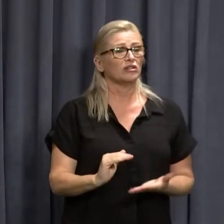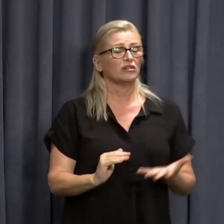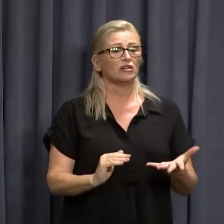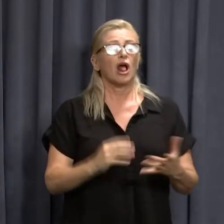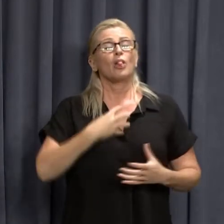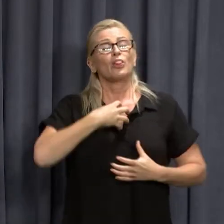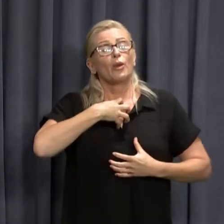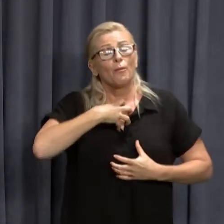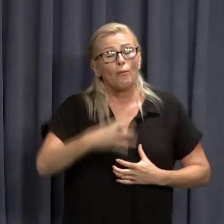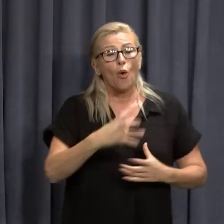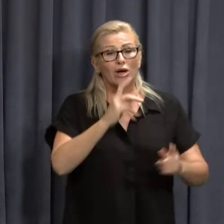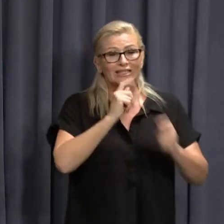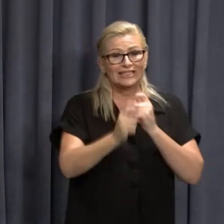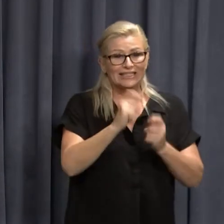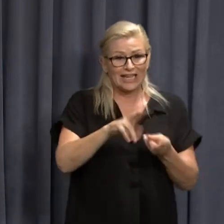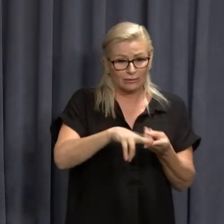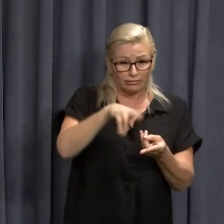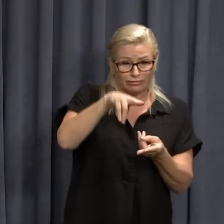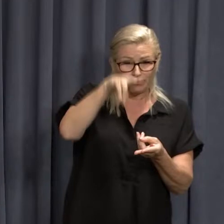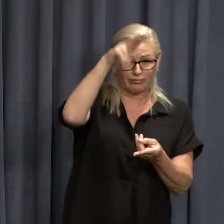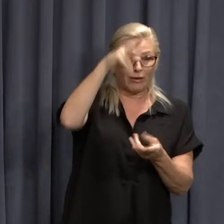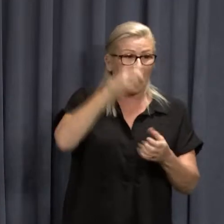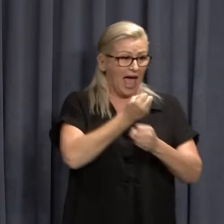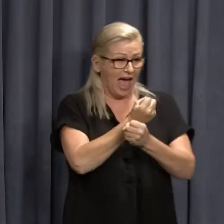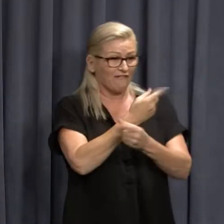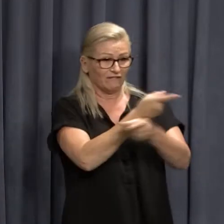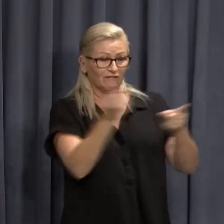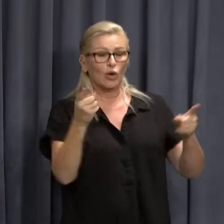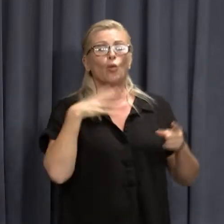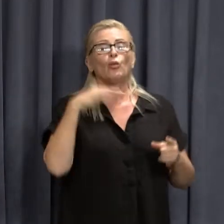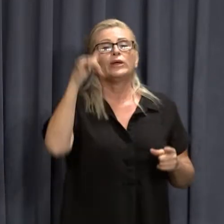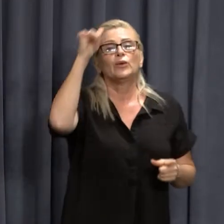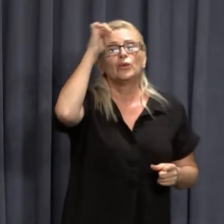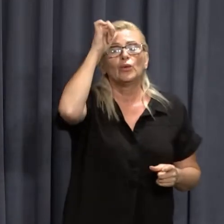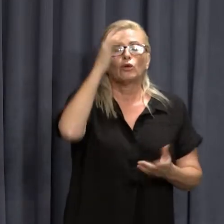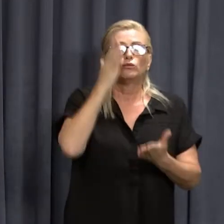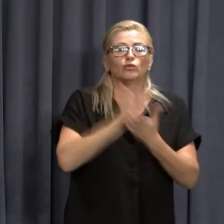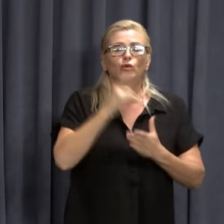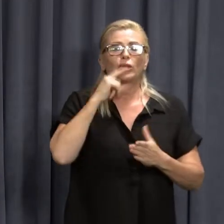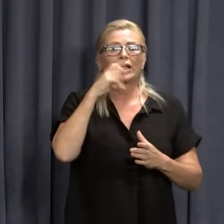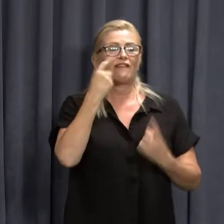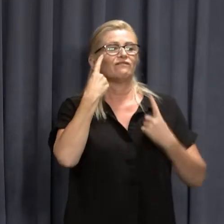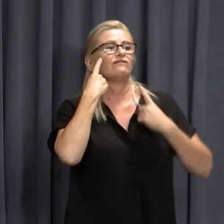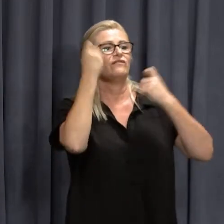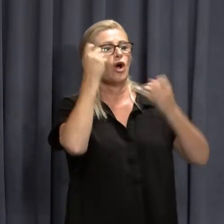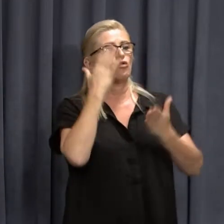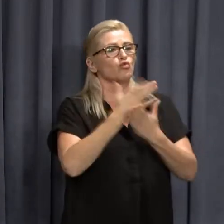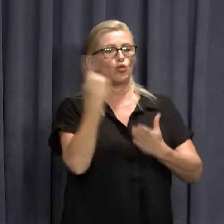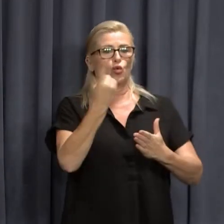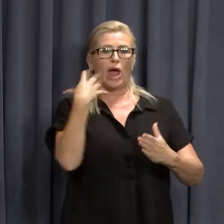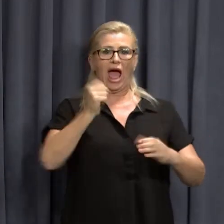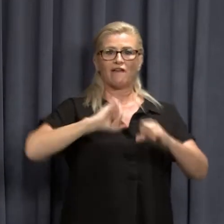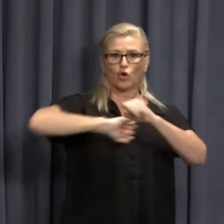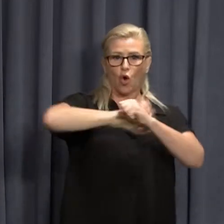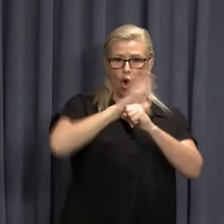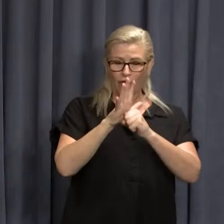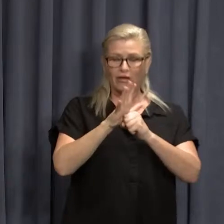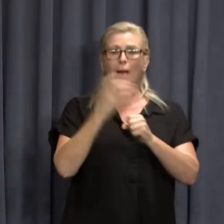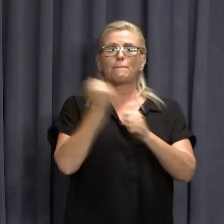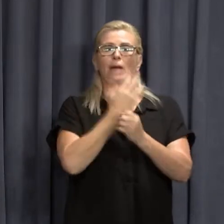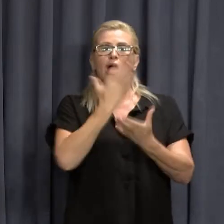higher the testing numbers, the more confidence we have in ensuring positive cases are accounted for and are in quarantine.